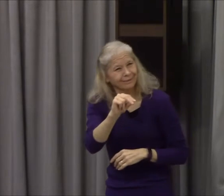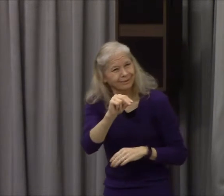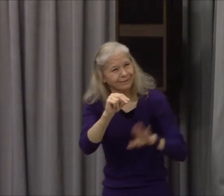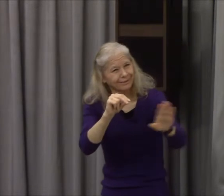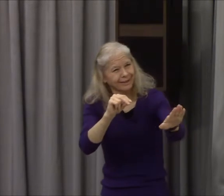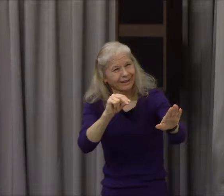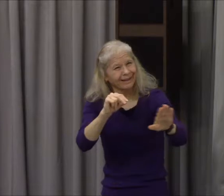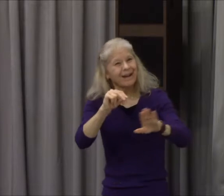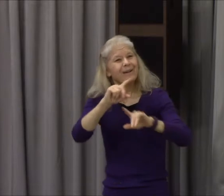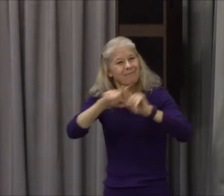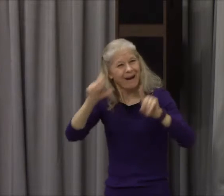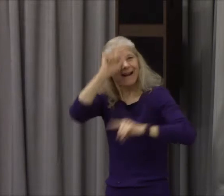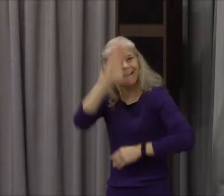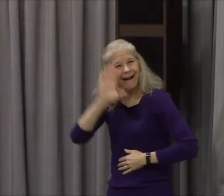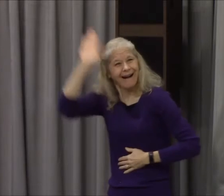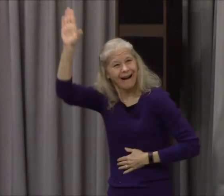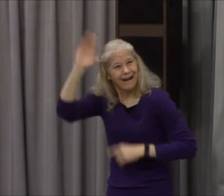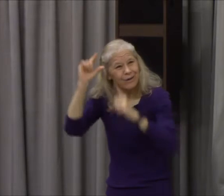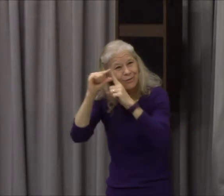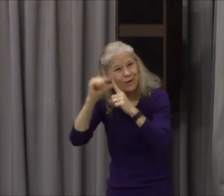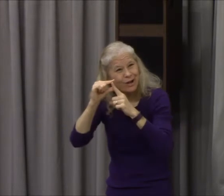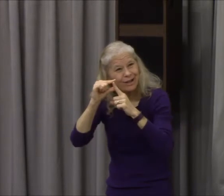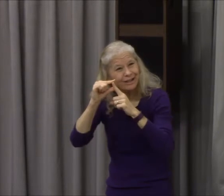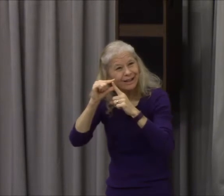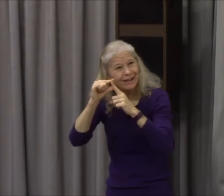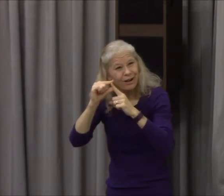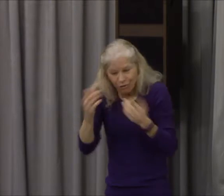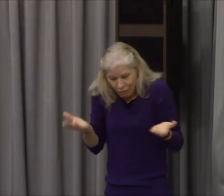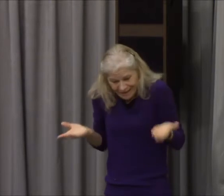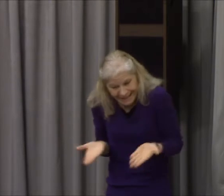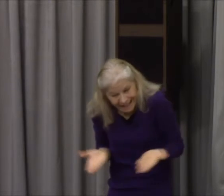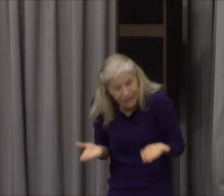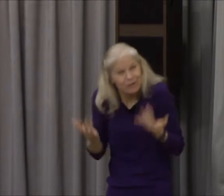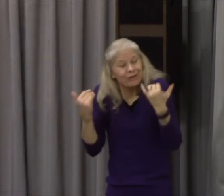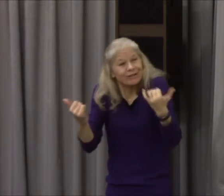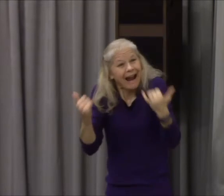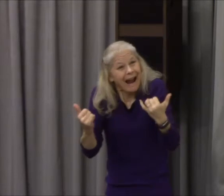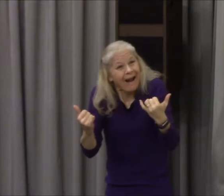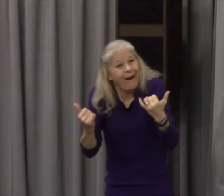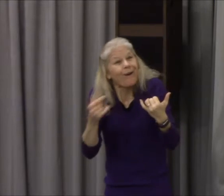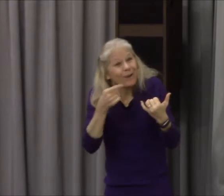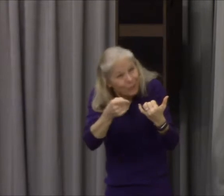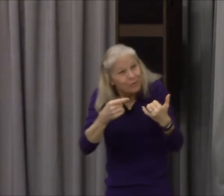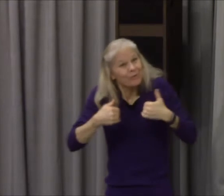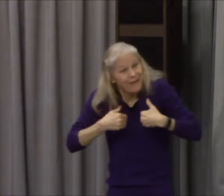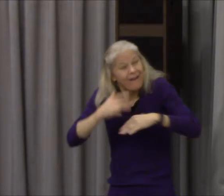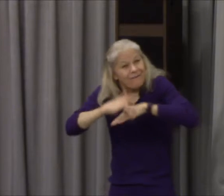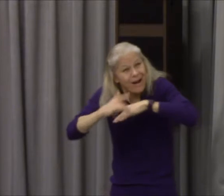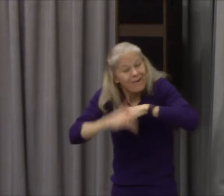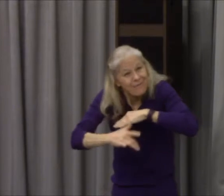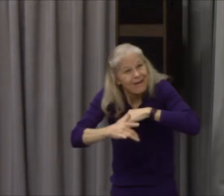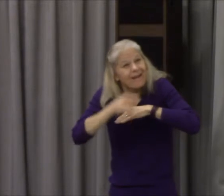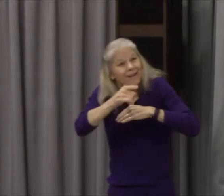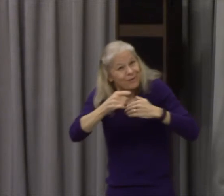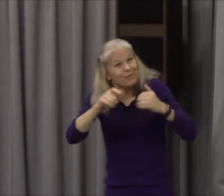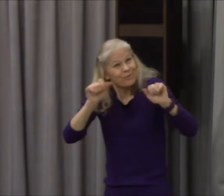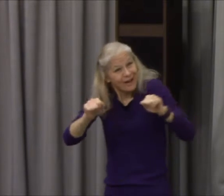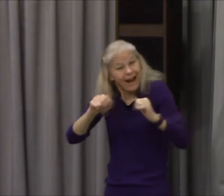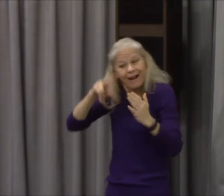But with the heart man believeth unto righteousness, with the mouth confessions made unto salvation. The scripture said, whosoever believeth on him